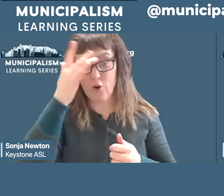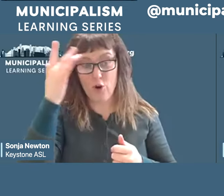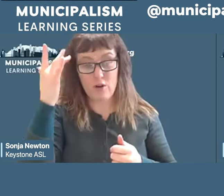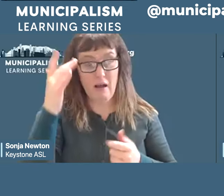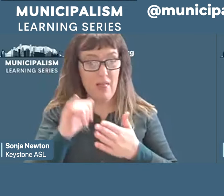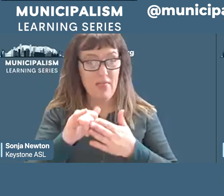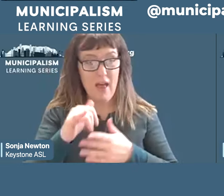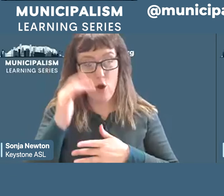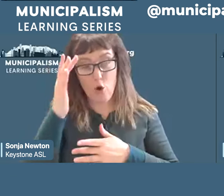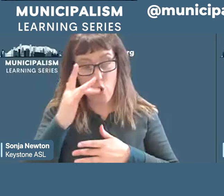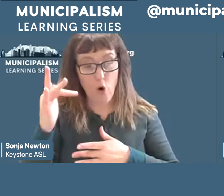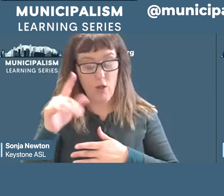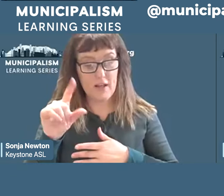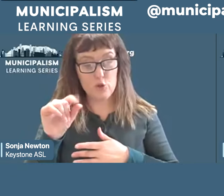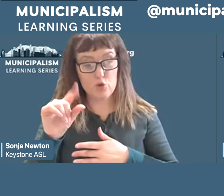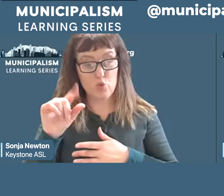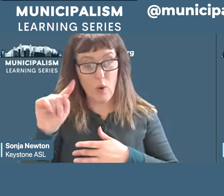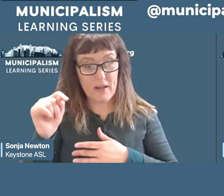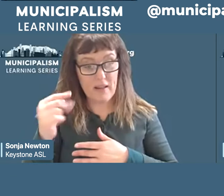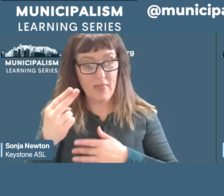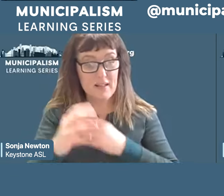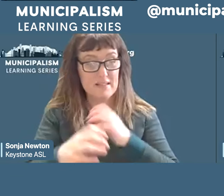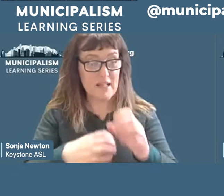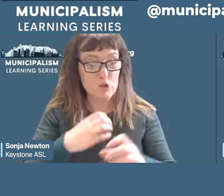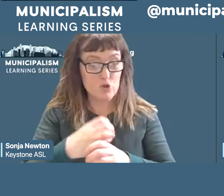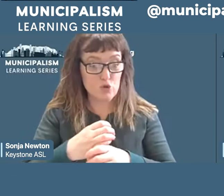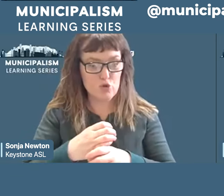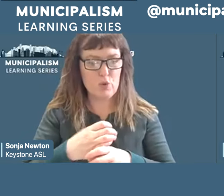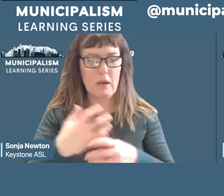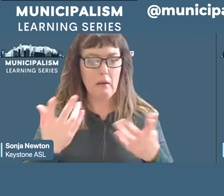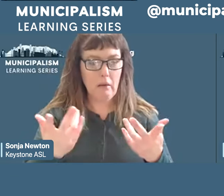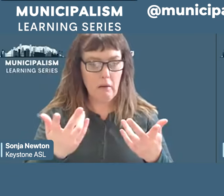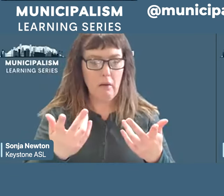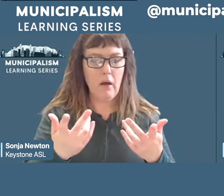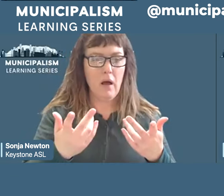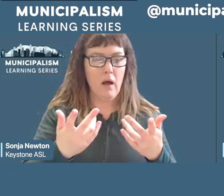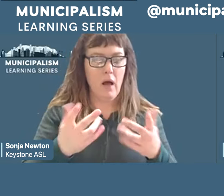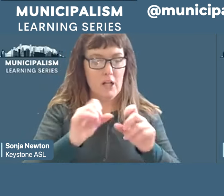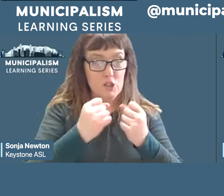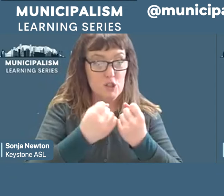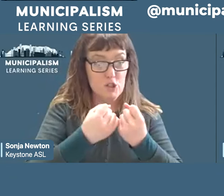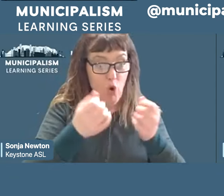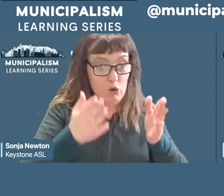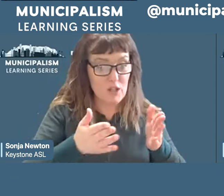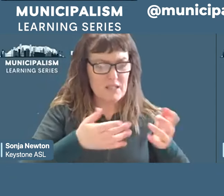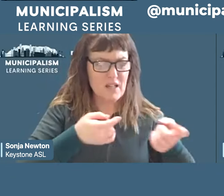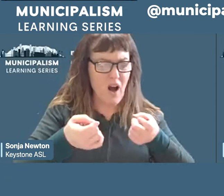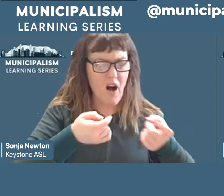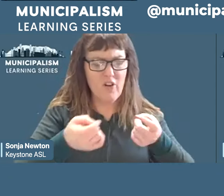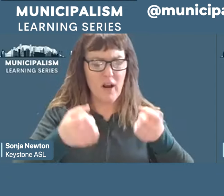20th century, socialists governed literally hundreds of cities in the U.S. and thousands worldwide.